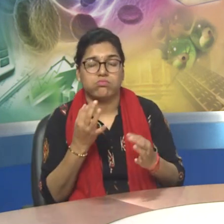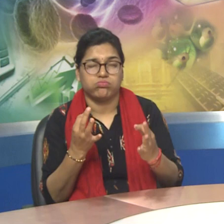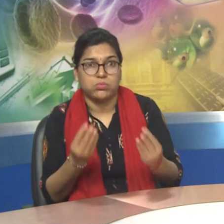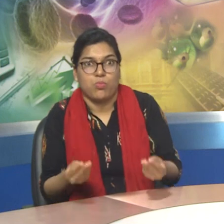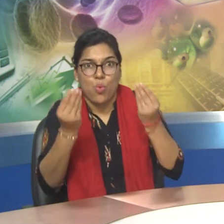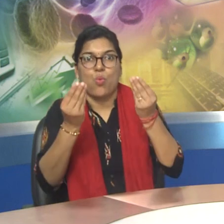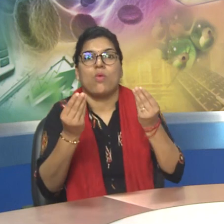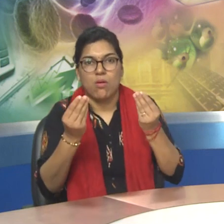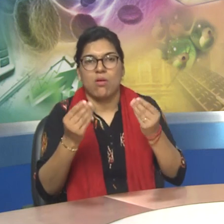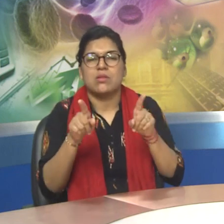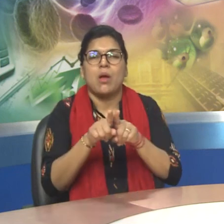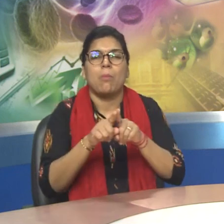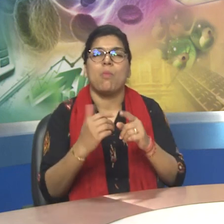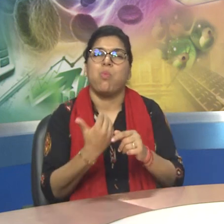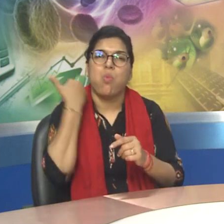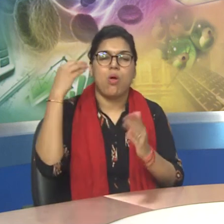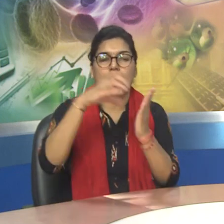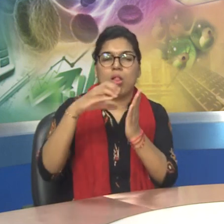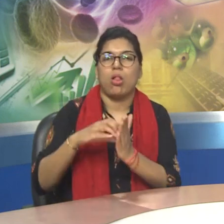has colorful illustrations.